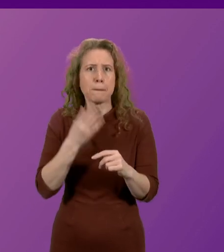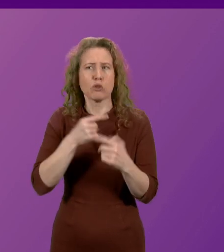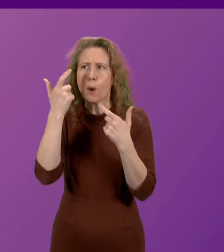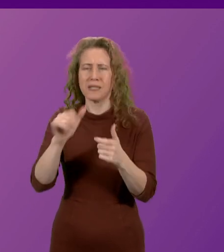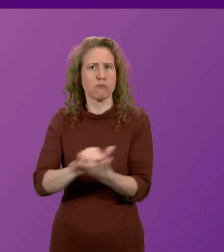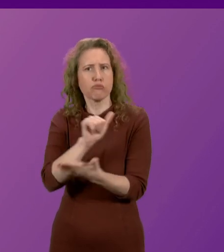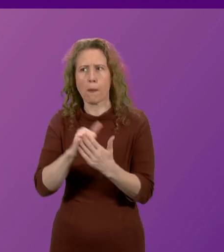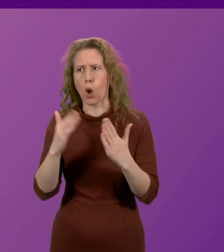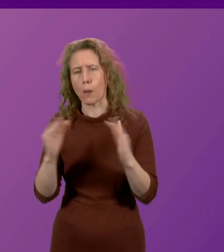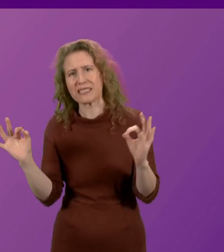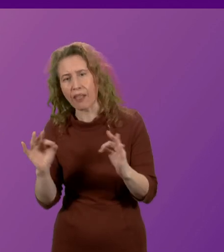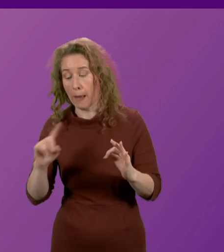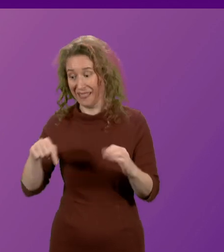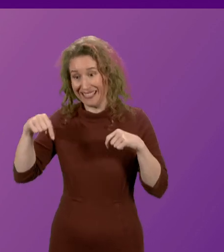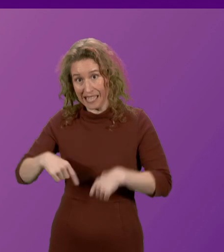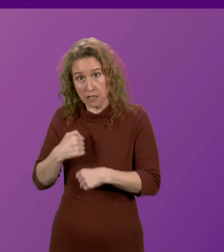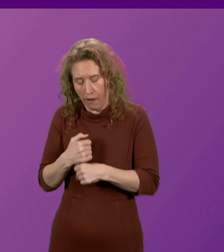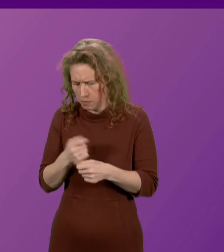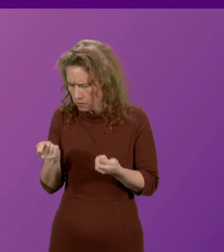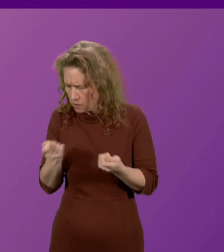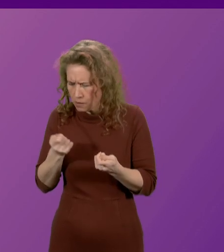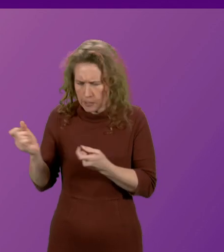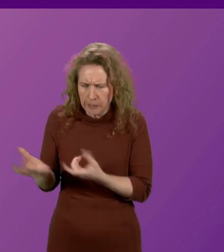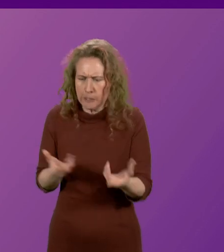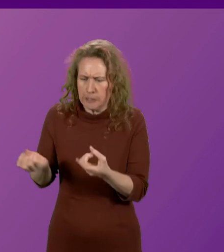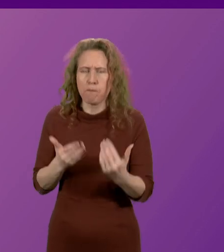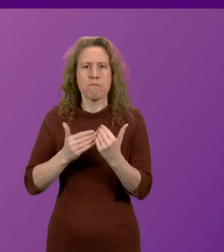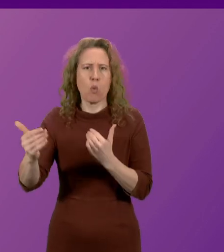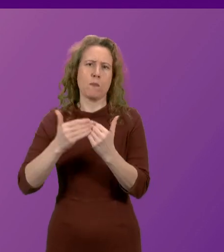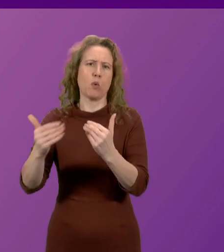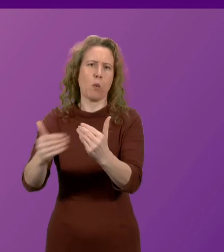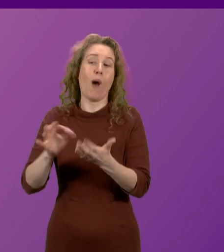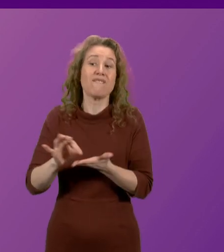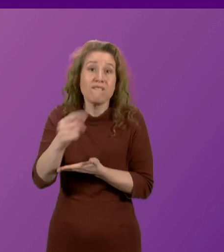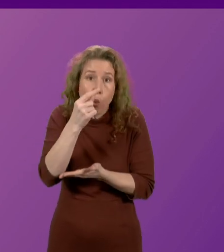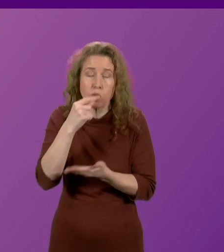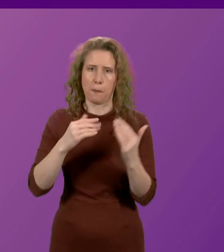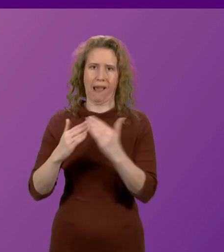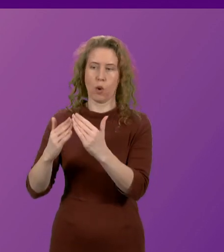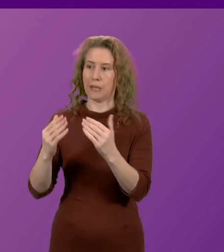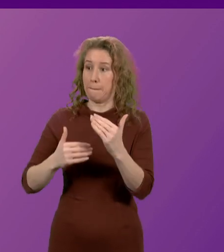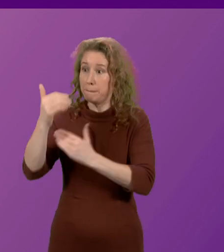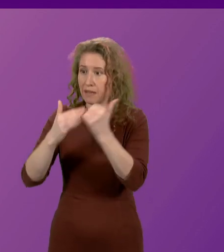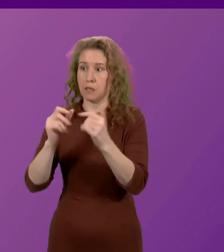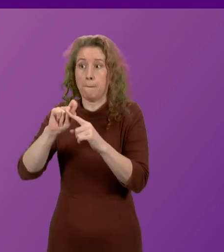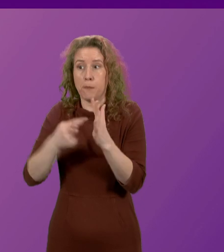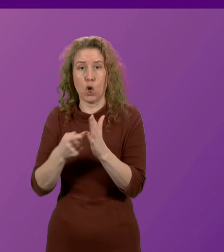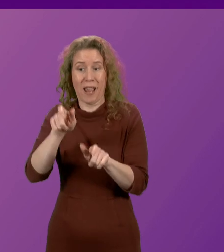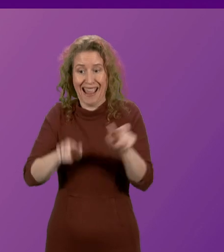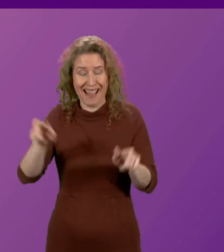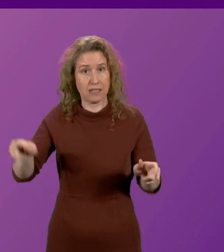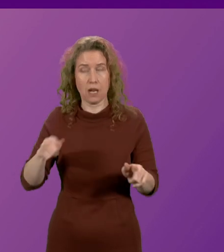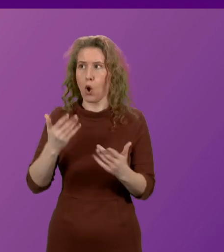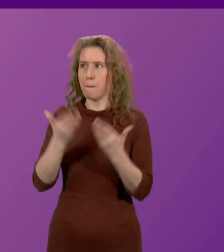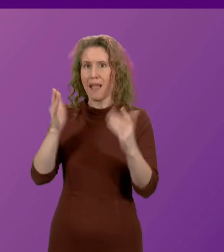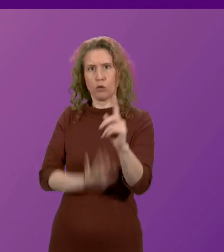But this government has presided over more affordable housing being built per head of population than any other part of the United